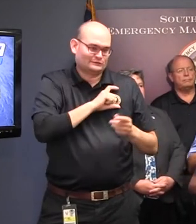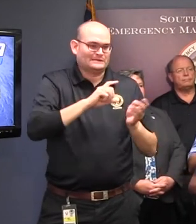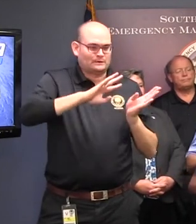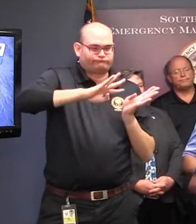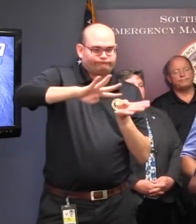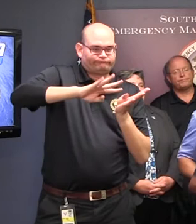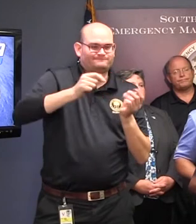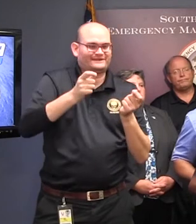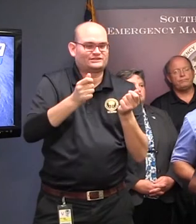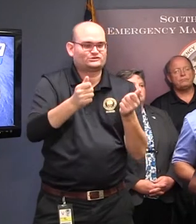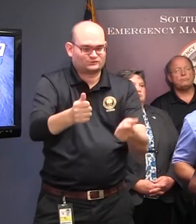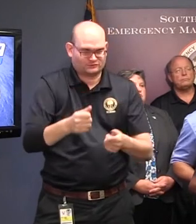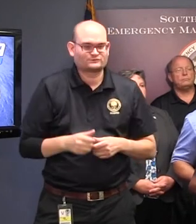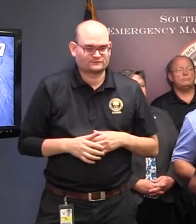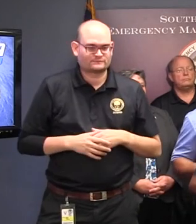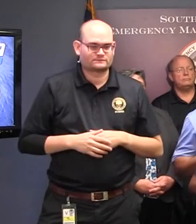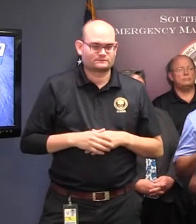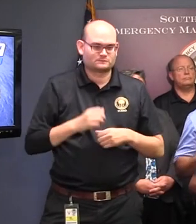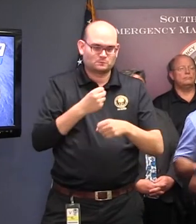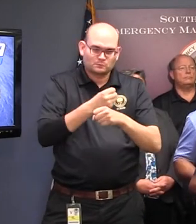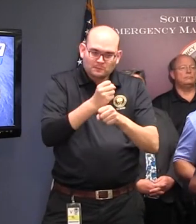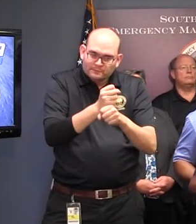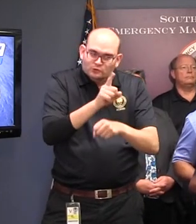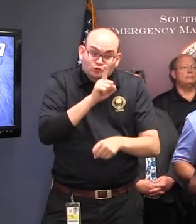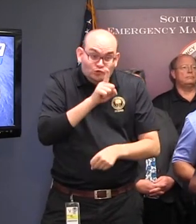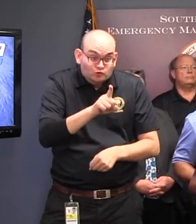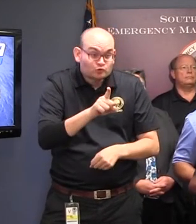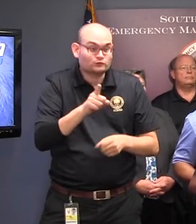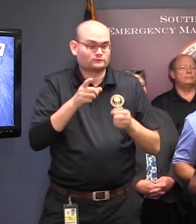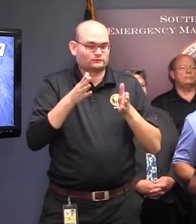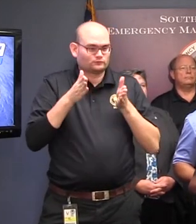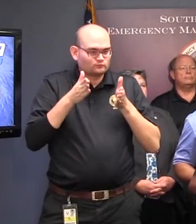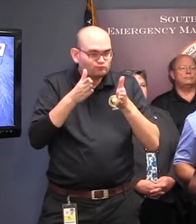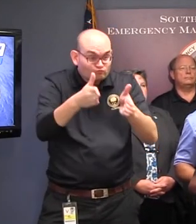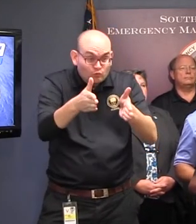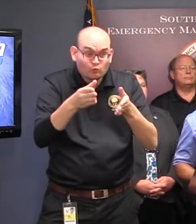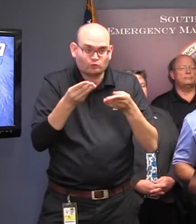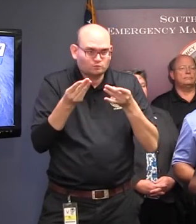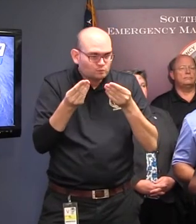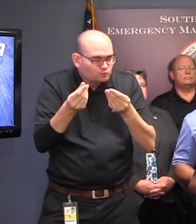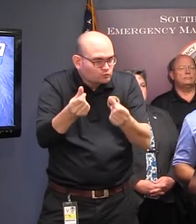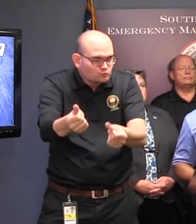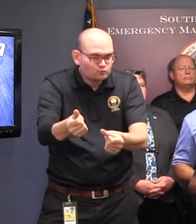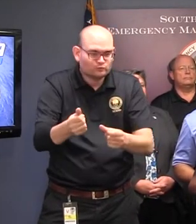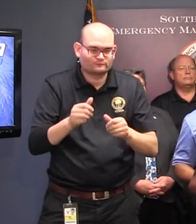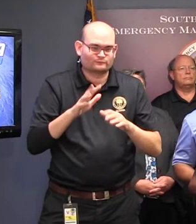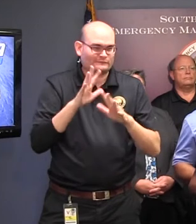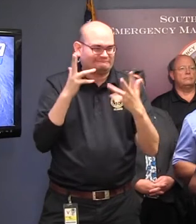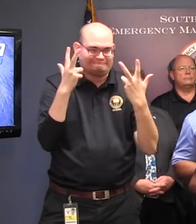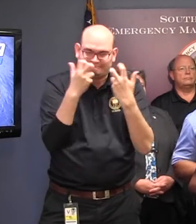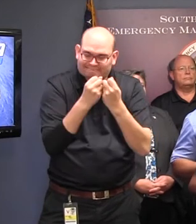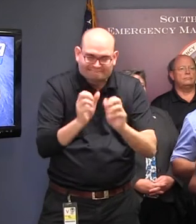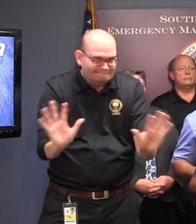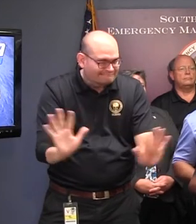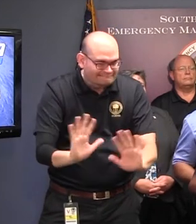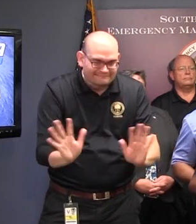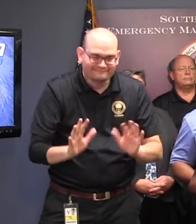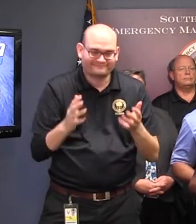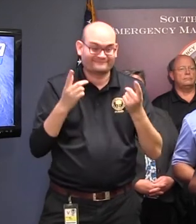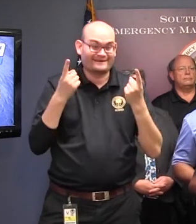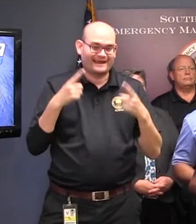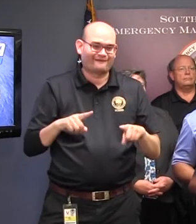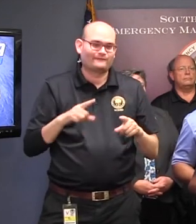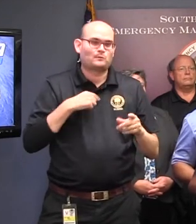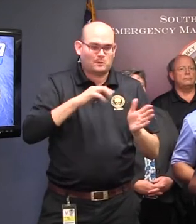the clearance of our roadways, so we focus on quick clearance of collisions and disabled vehicles to get those vehicles